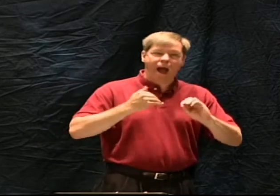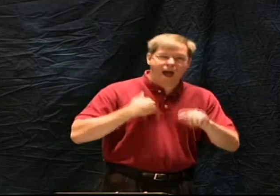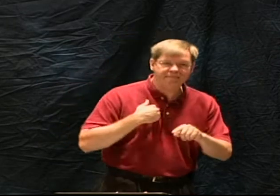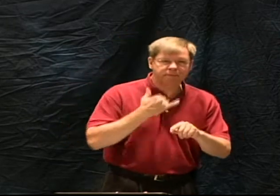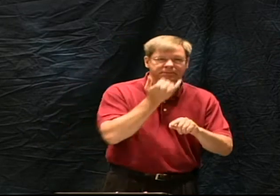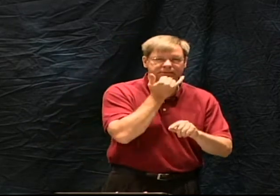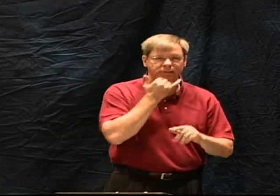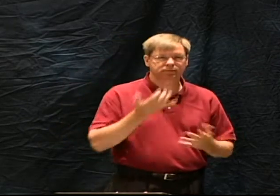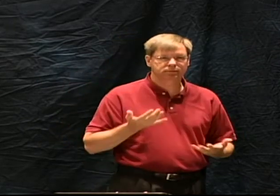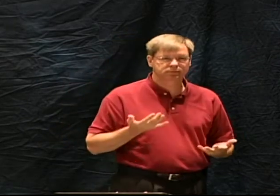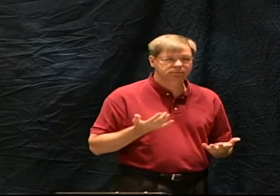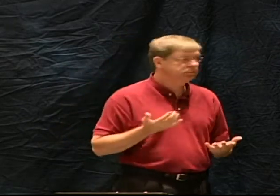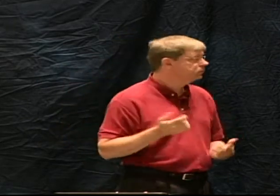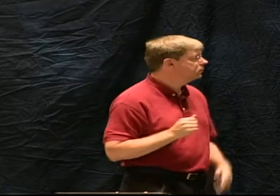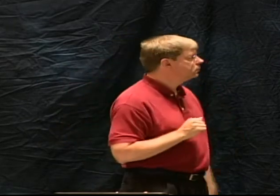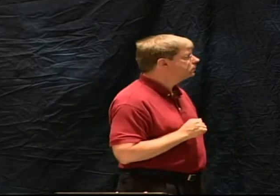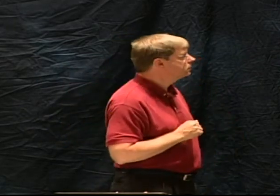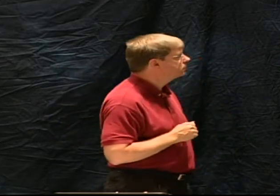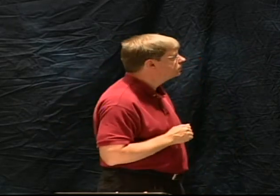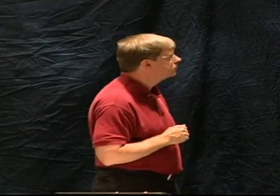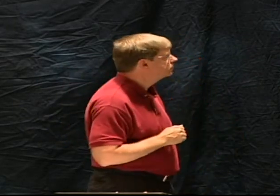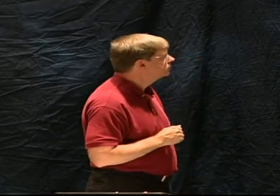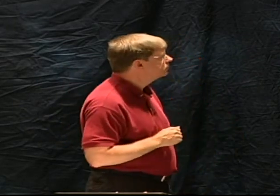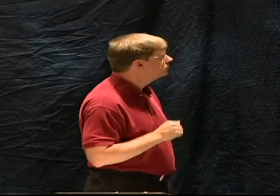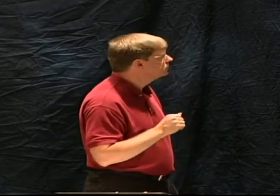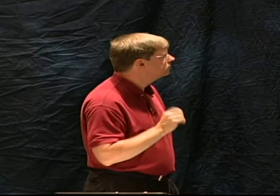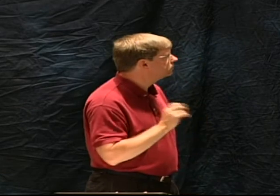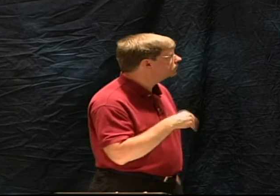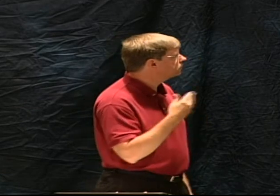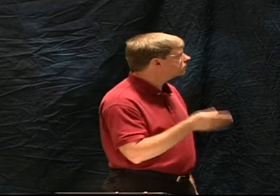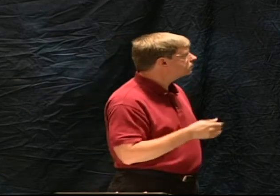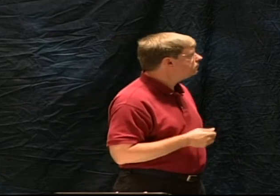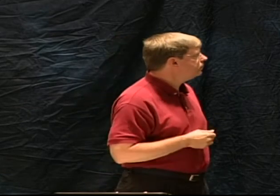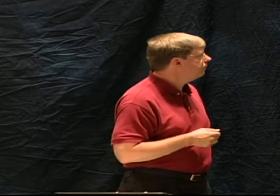we can't trust it we have to be able to believe that it's true